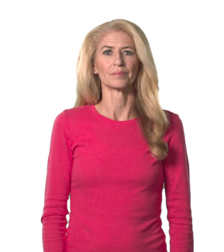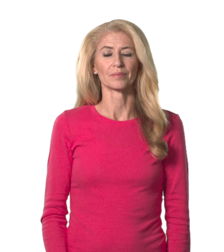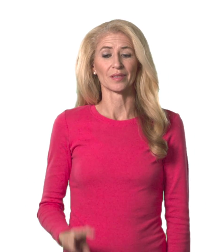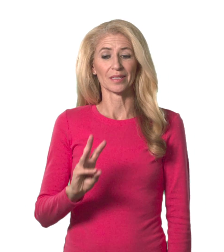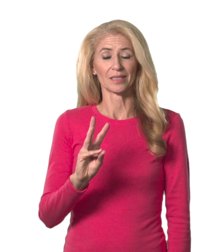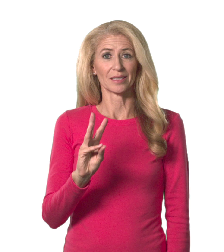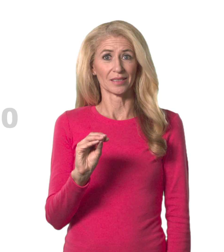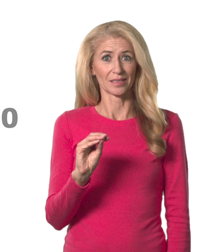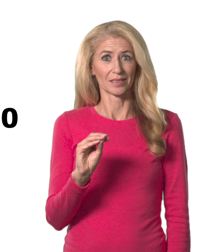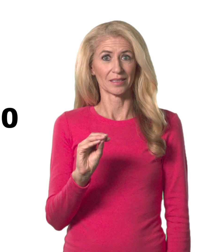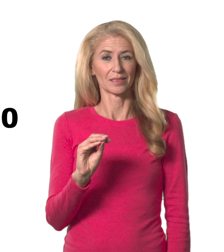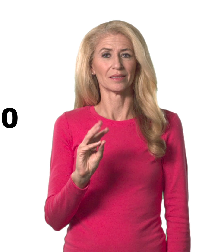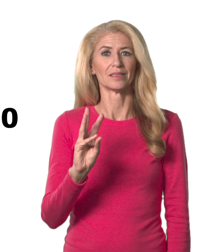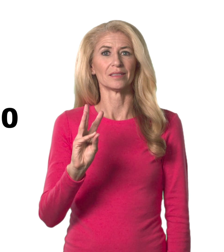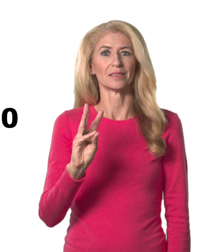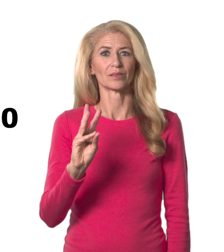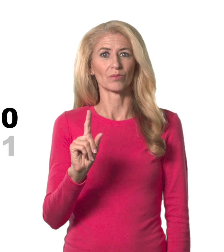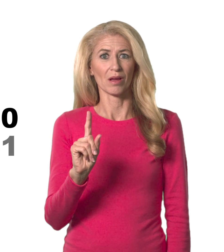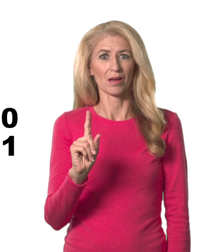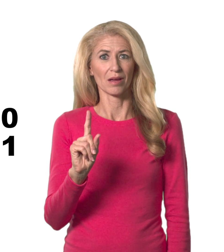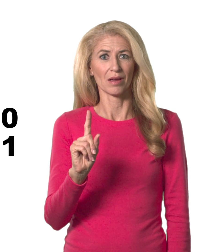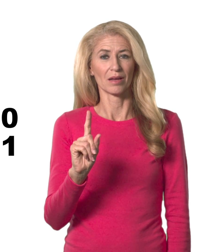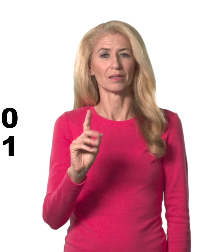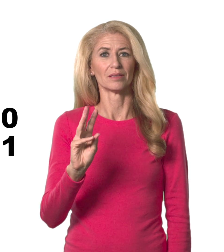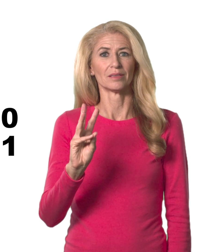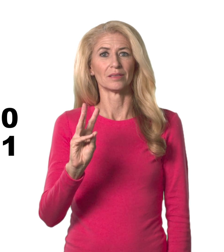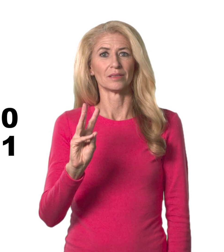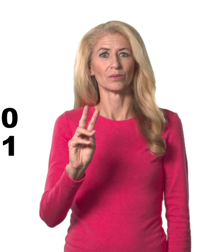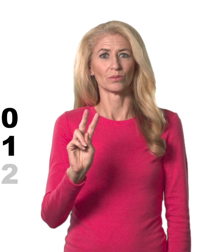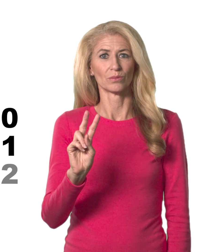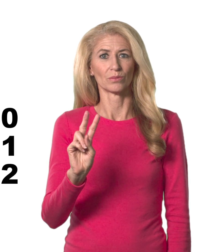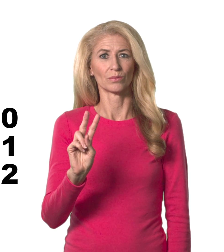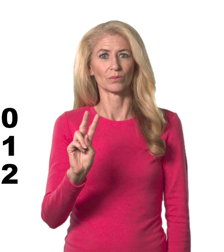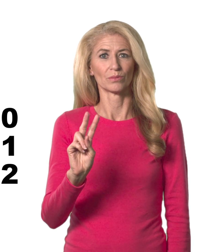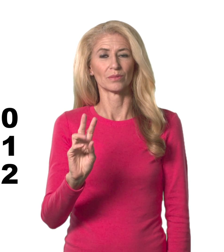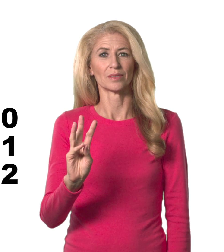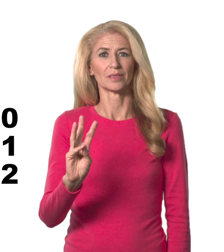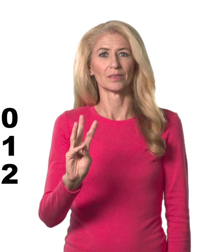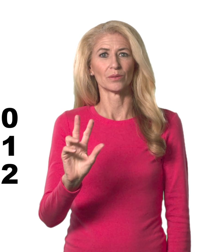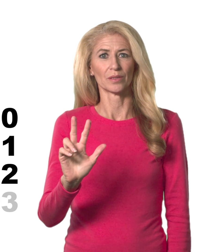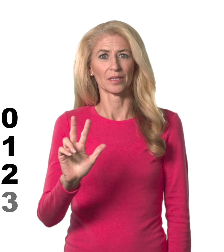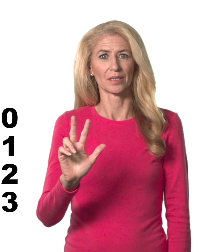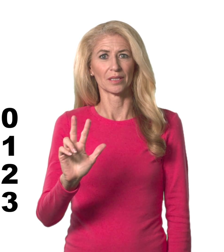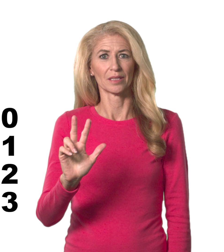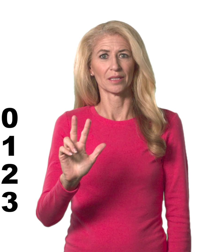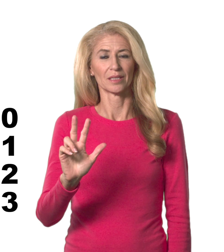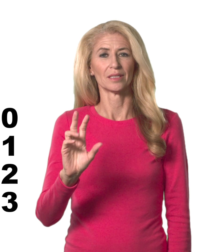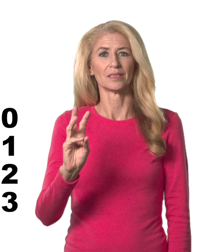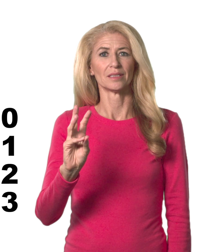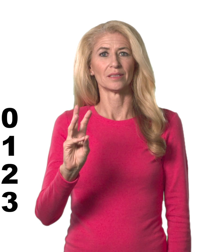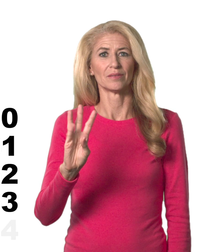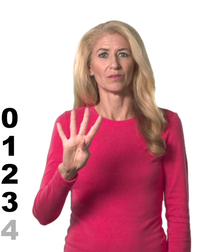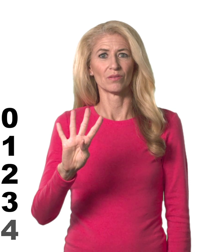60, 61, 62, 63, 64,